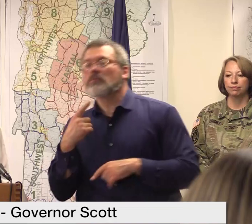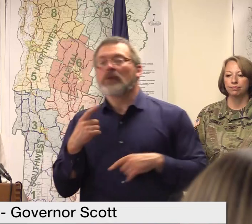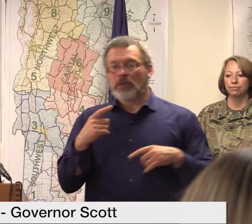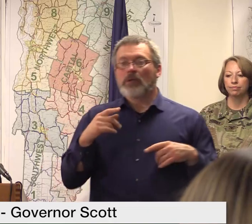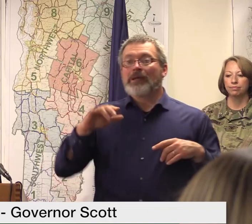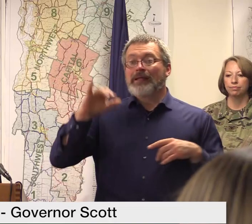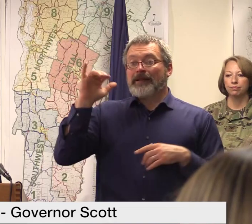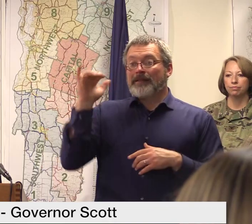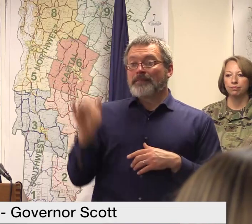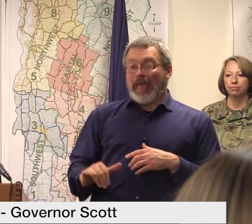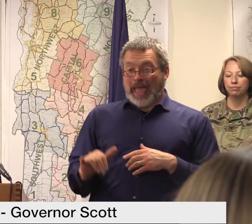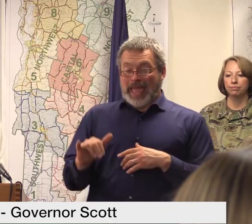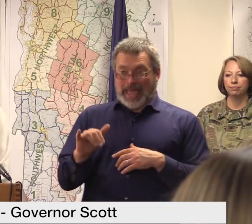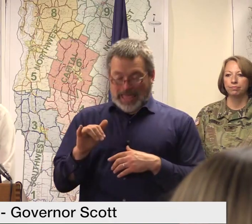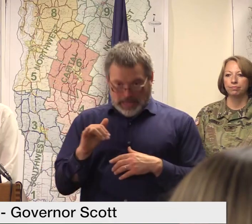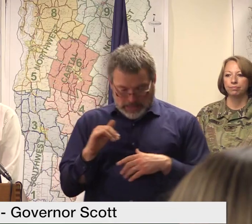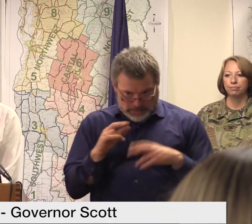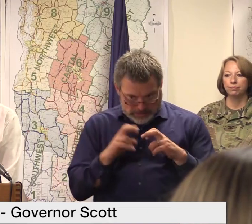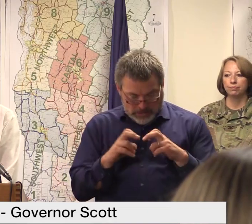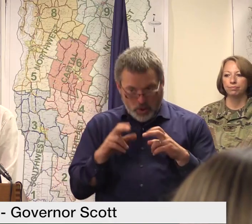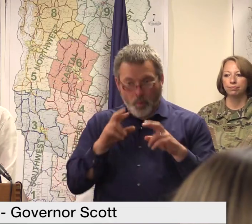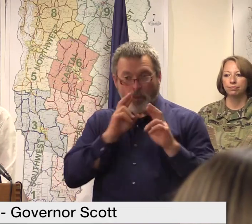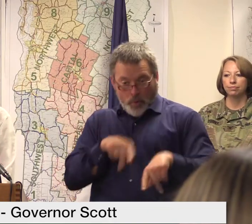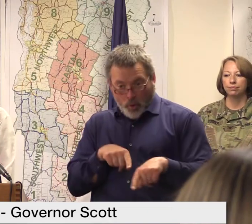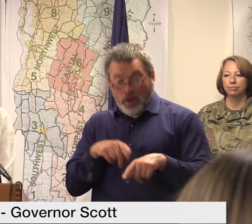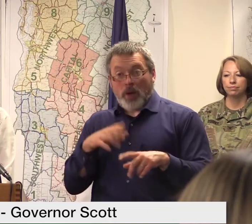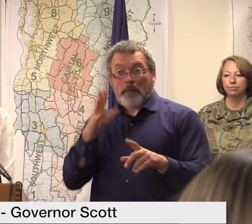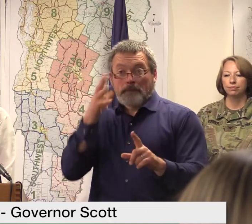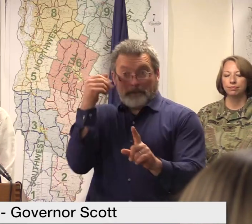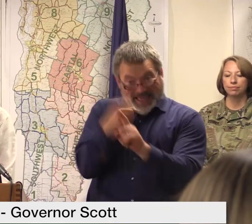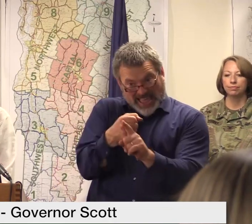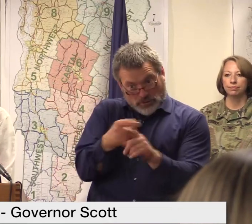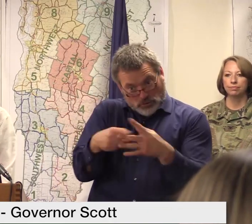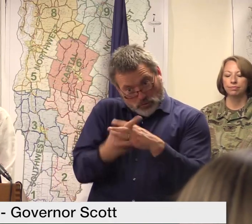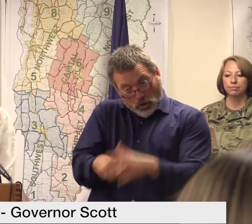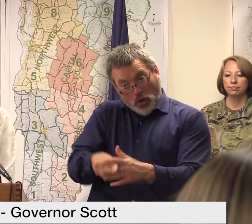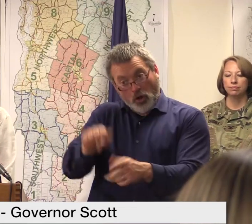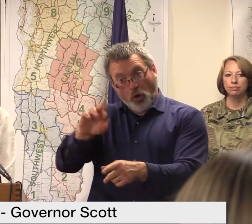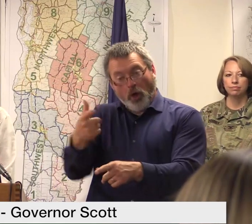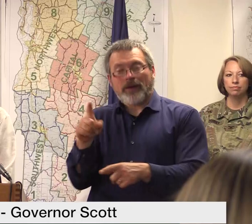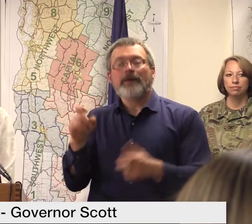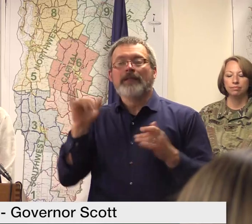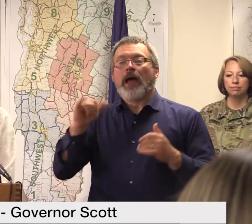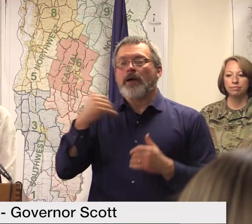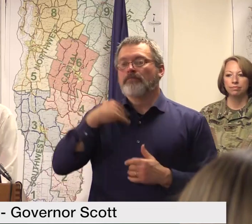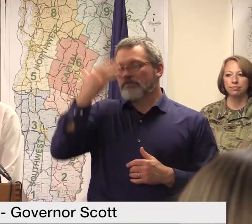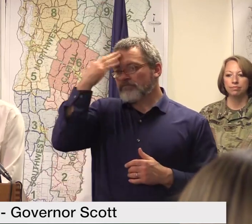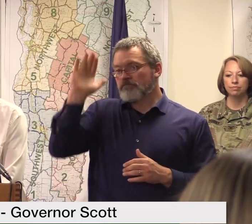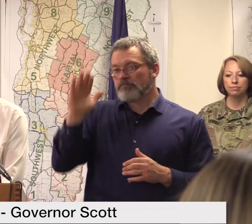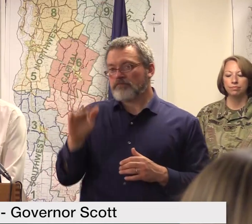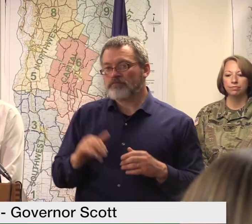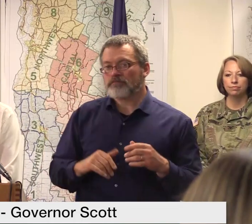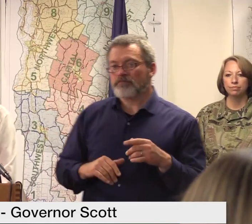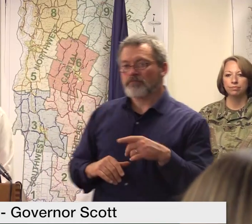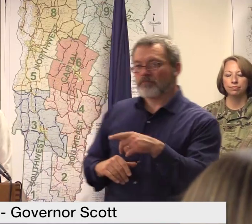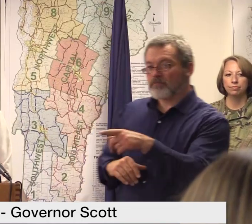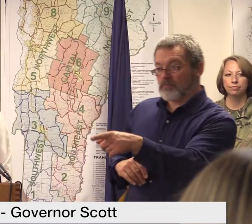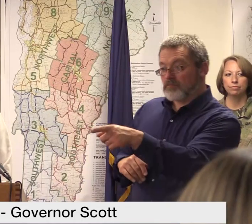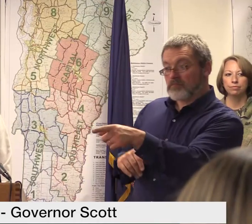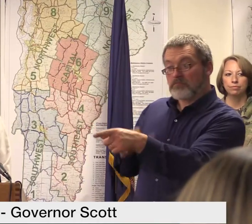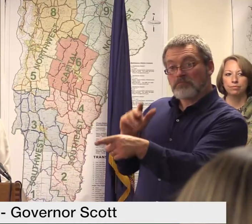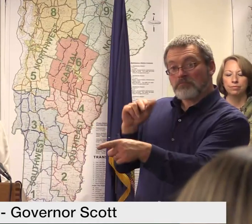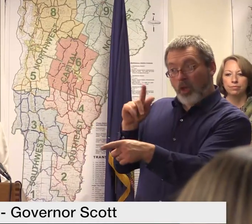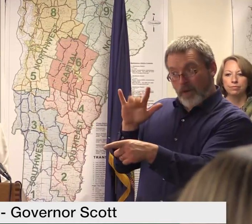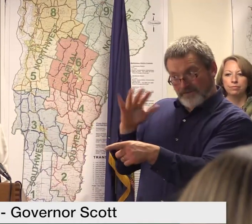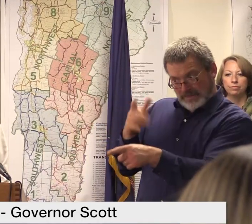in you know is there a list of the schools that are affected yes and we can get that to you uh